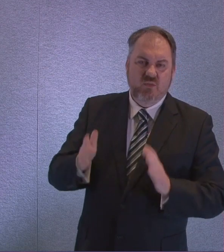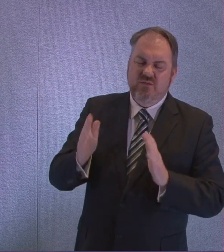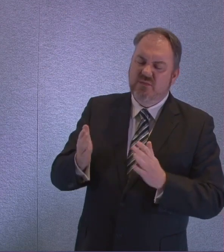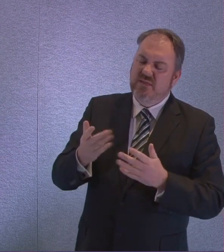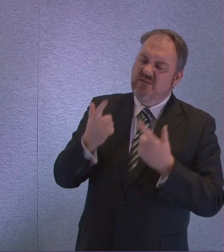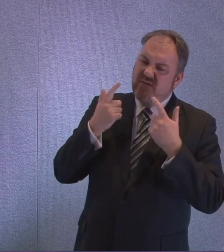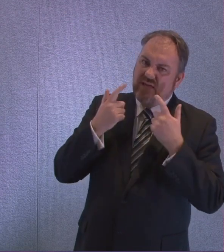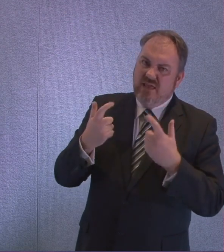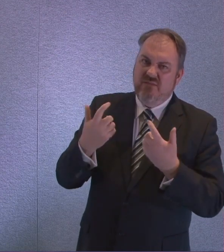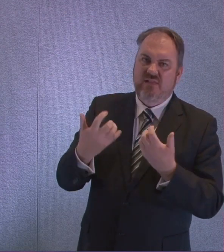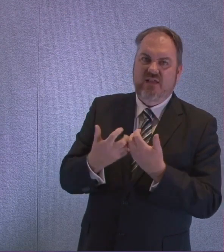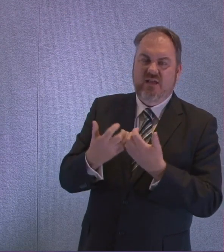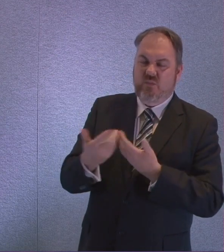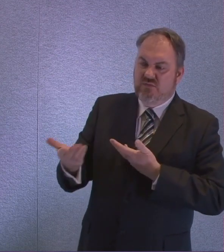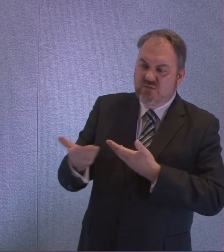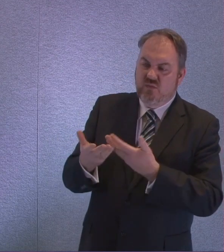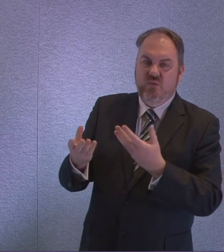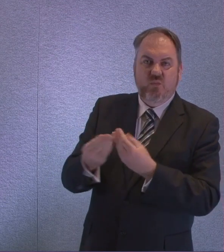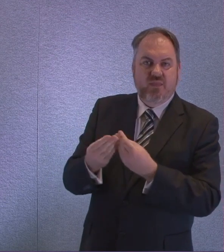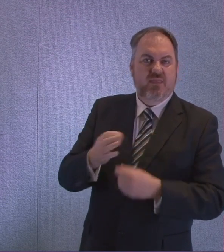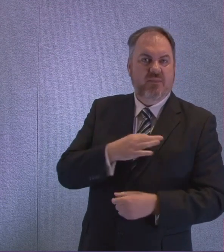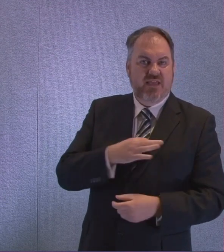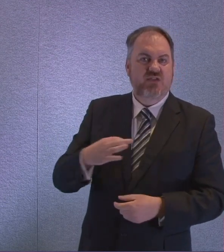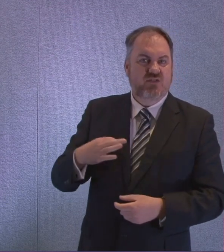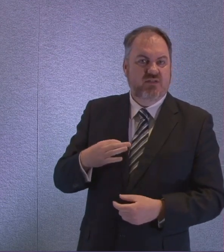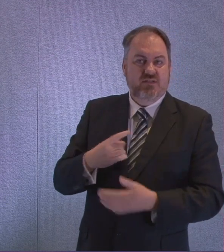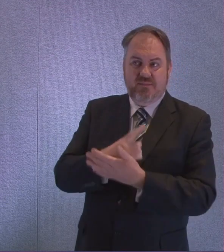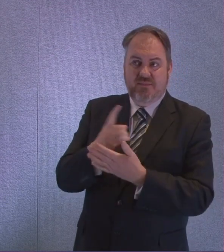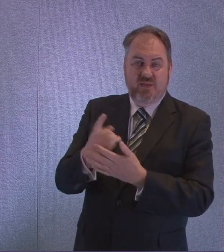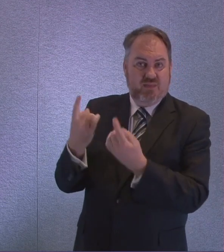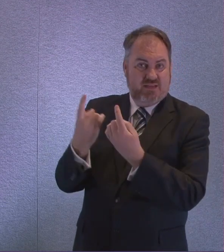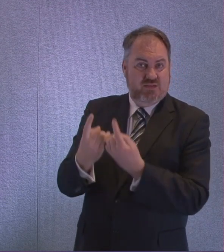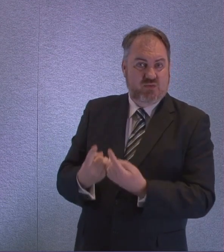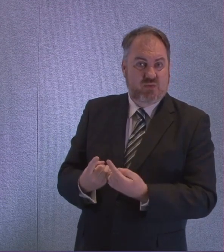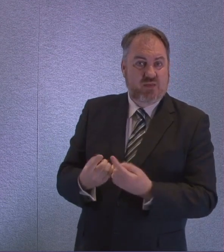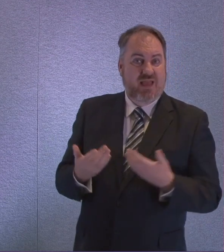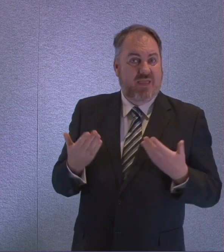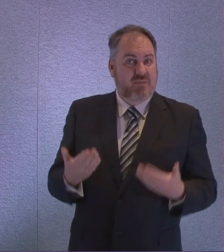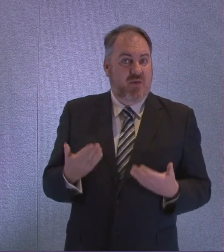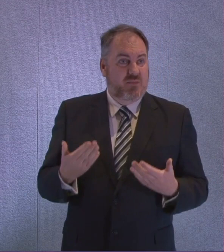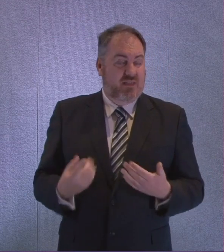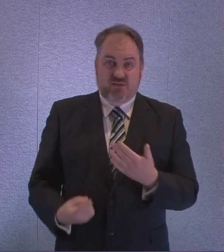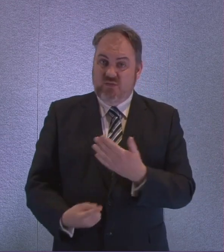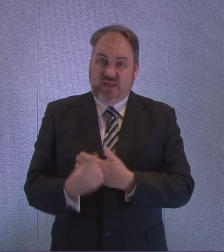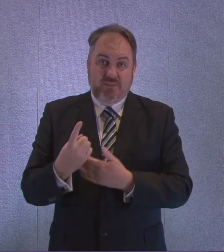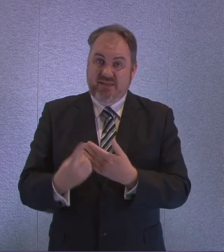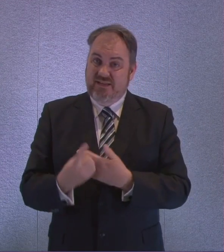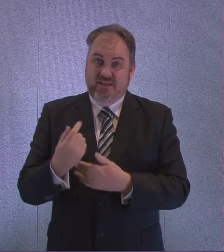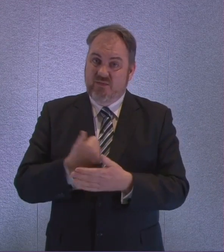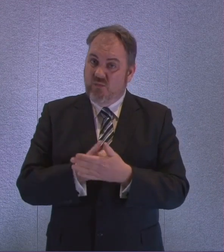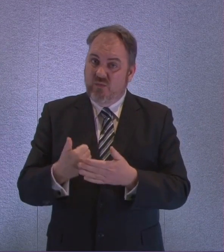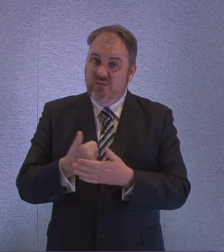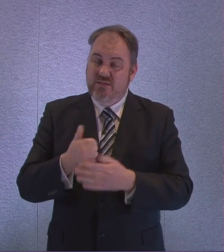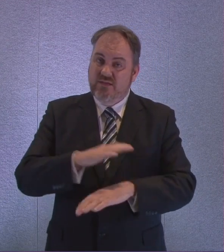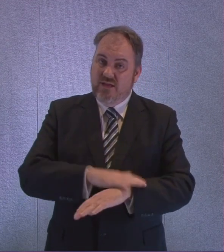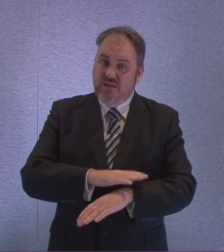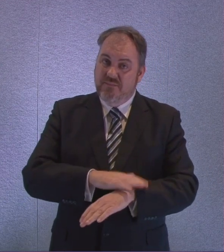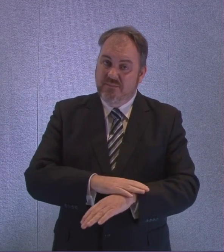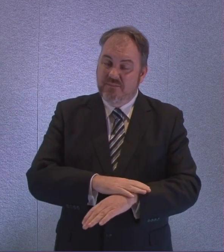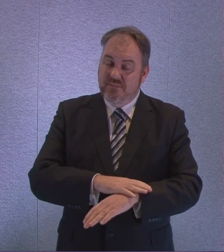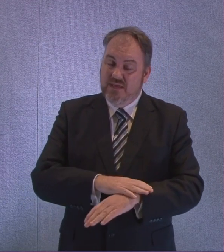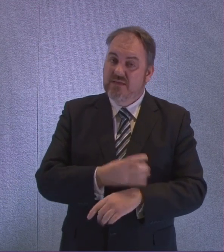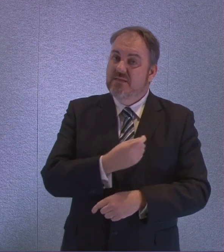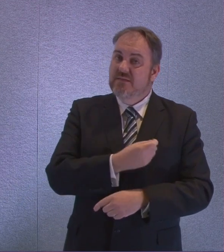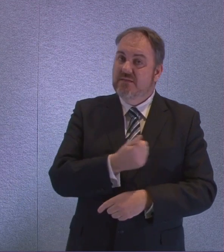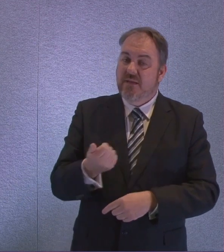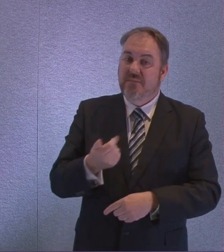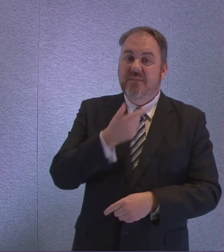circumstances. Does the First Minister recognise that at the moment that isn't always happening in all circumstances and that some